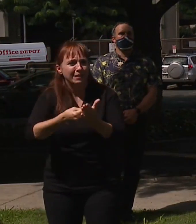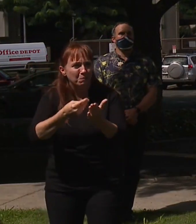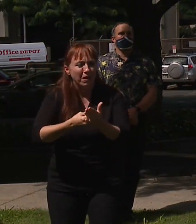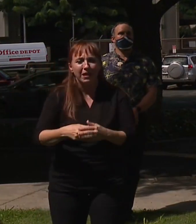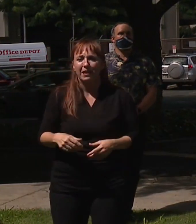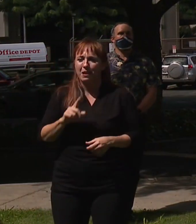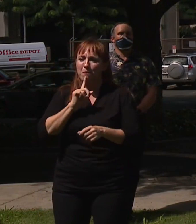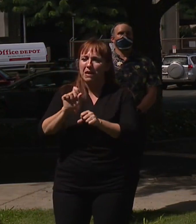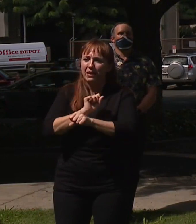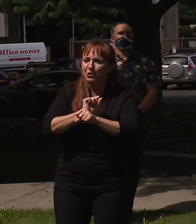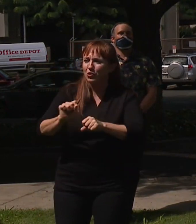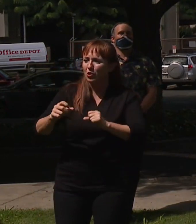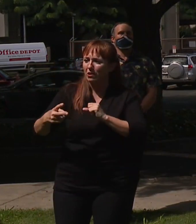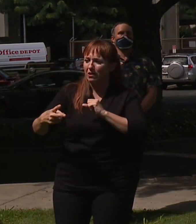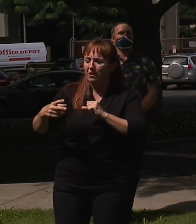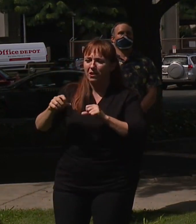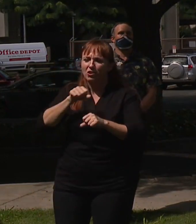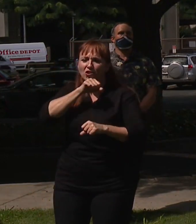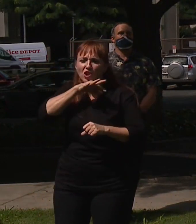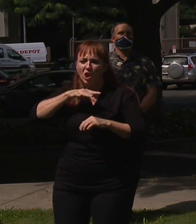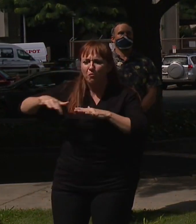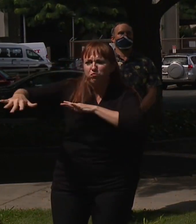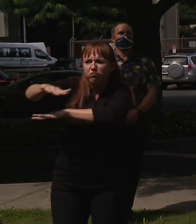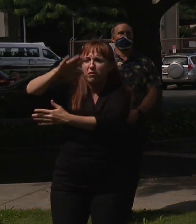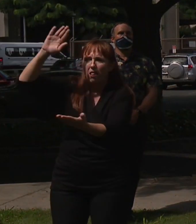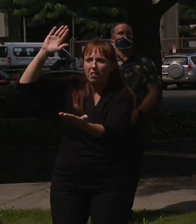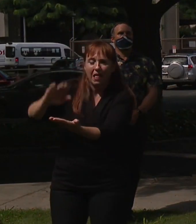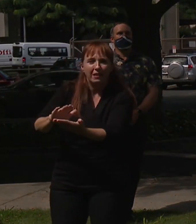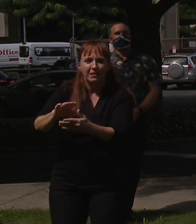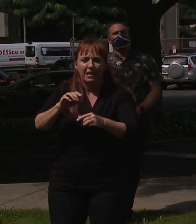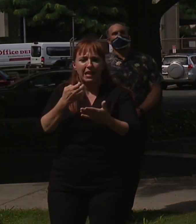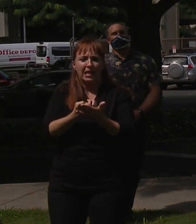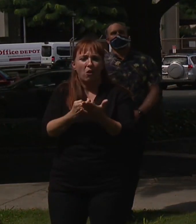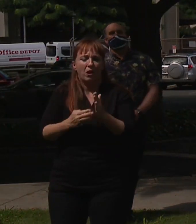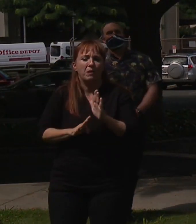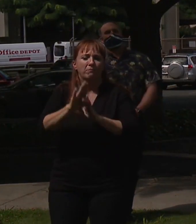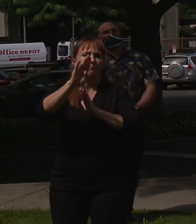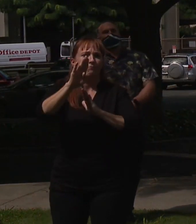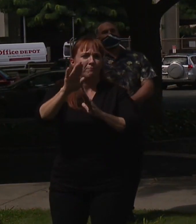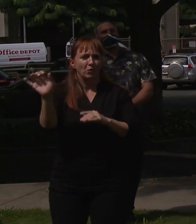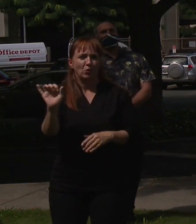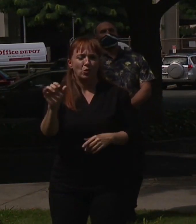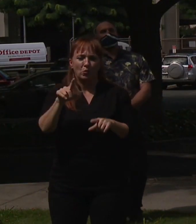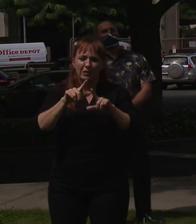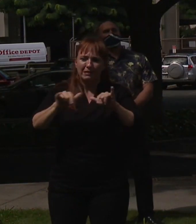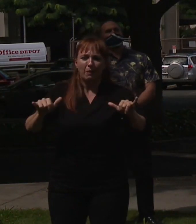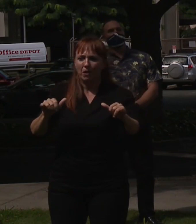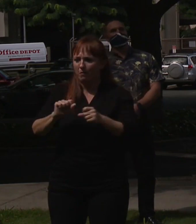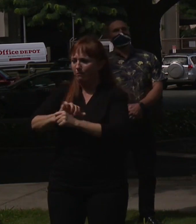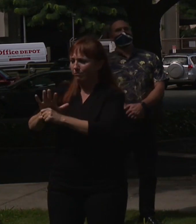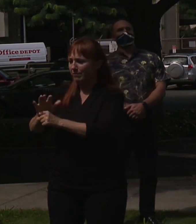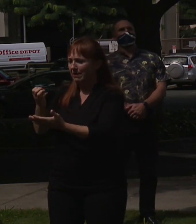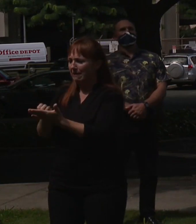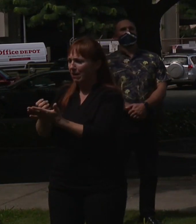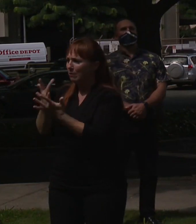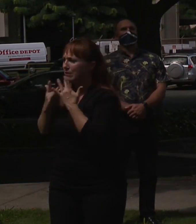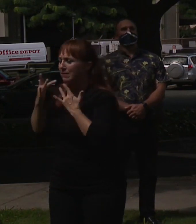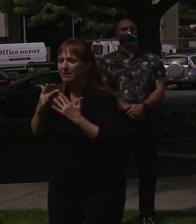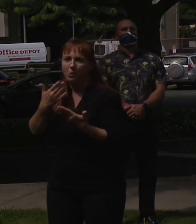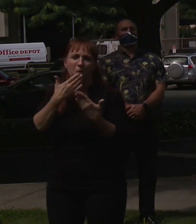you know, making sure that we're cutting pollution and actually greening our economy in this time of economic recovery. So mahalo